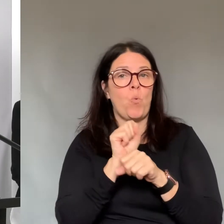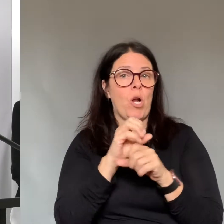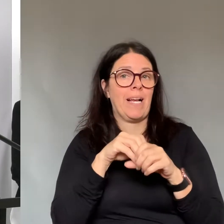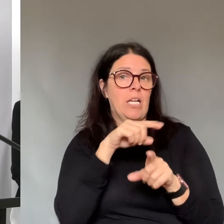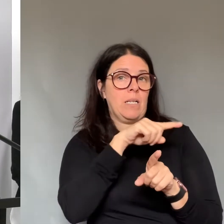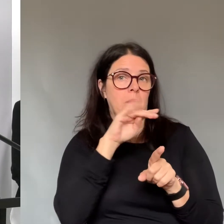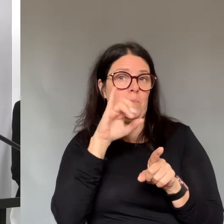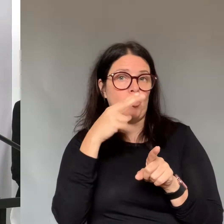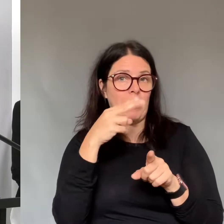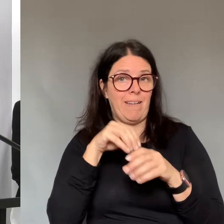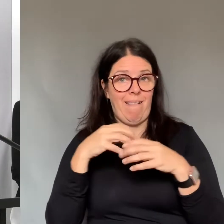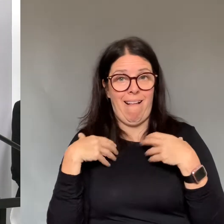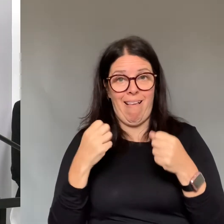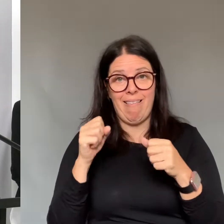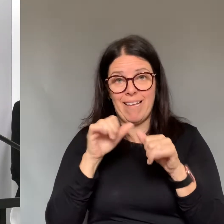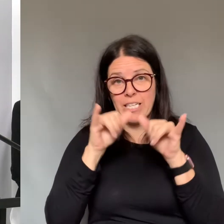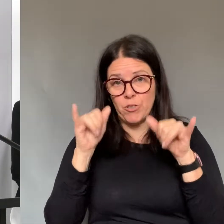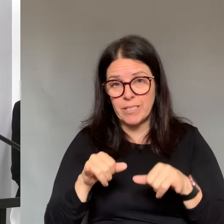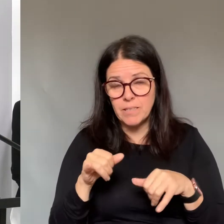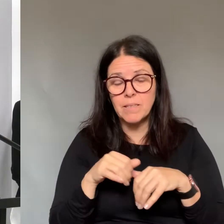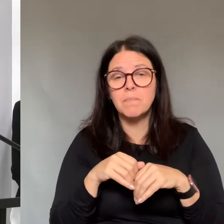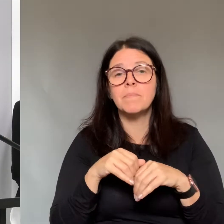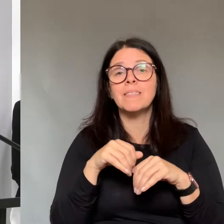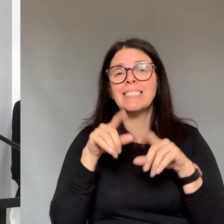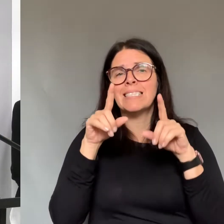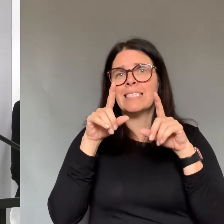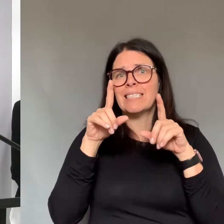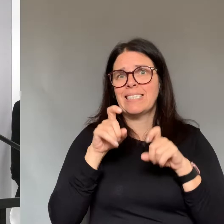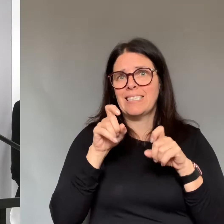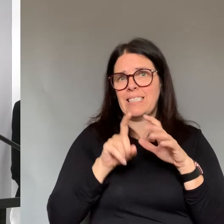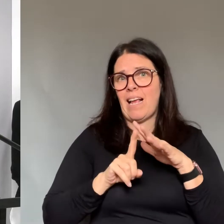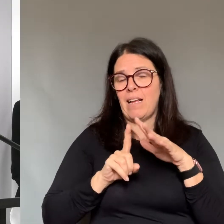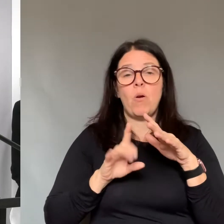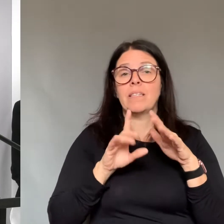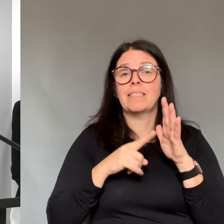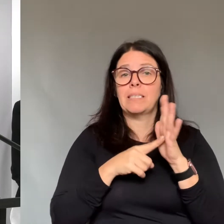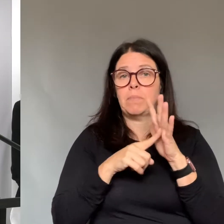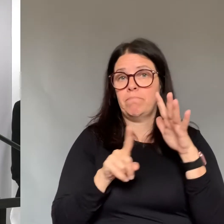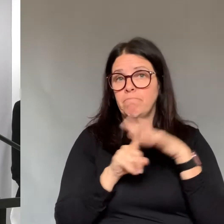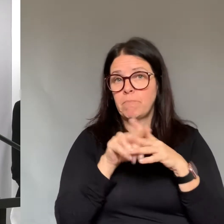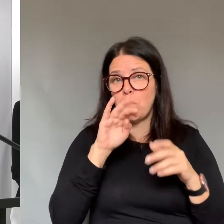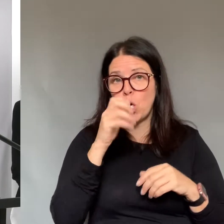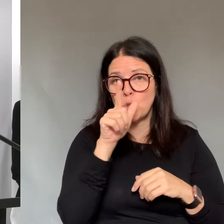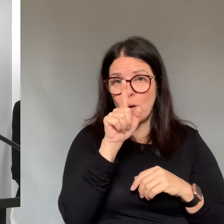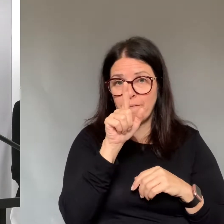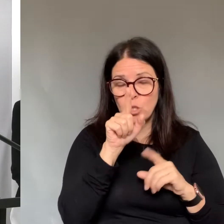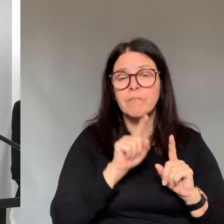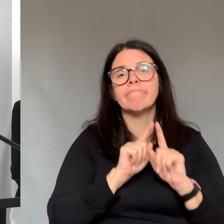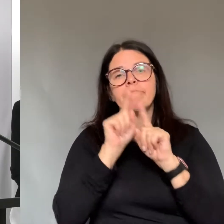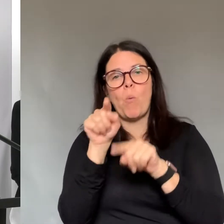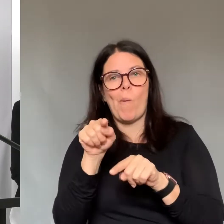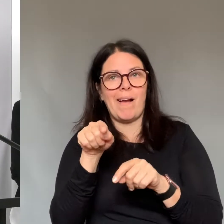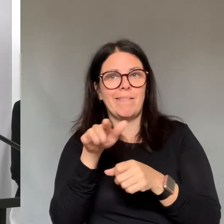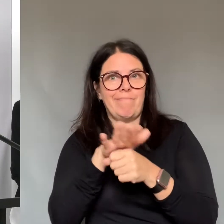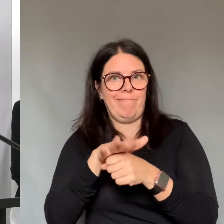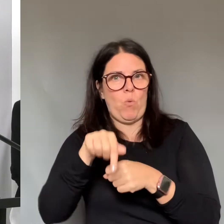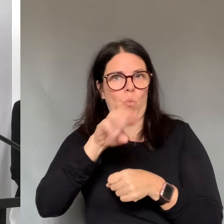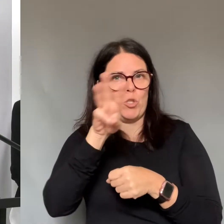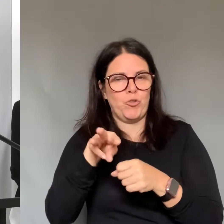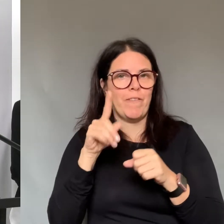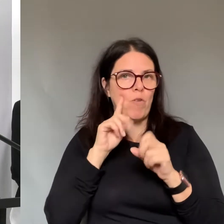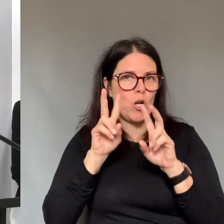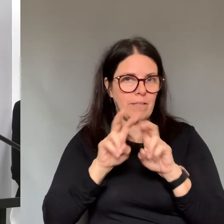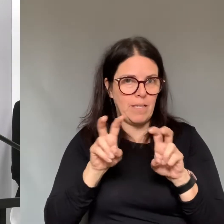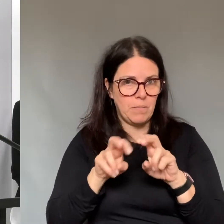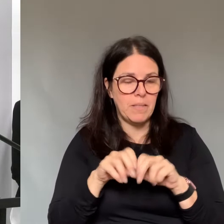18th and was tested at the COVID-19 assessment center located at Windsor Regional Hospital. He is currently seeking local medical care with